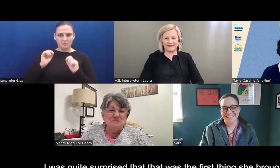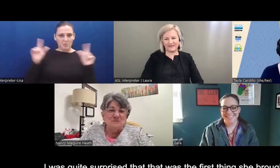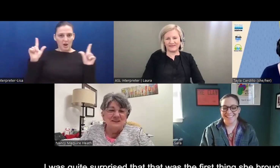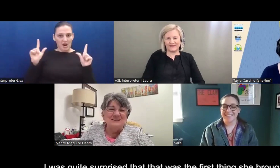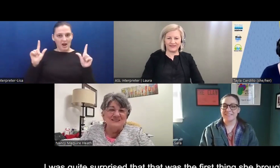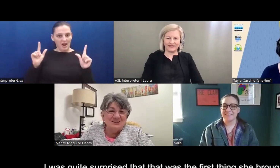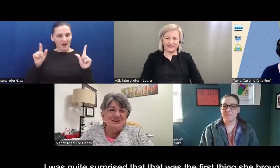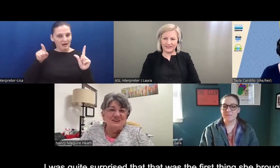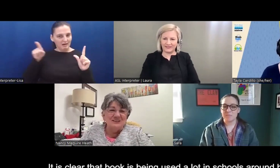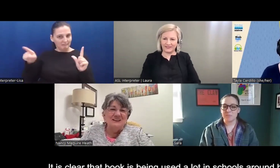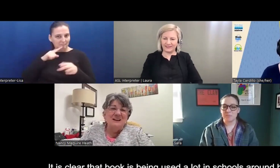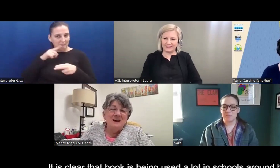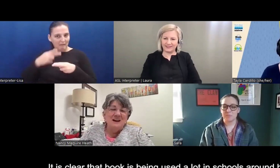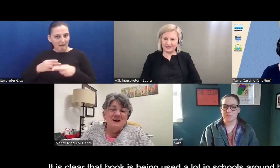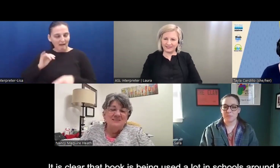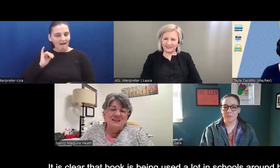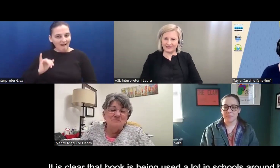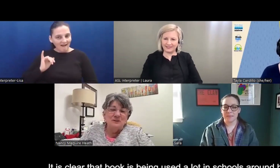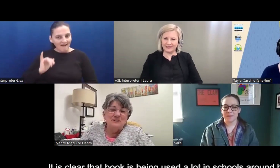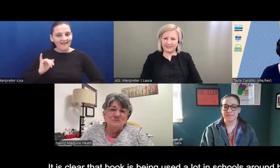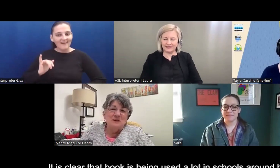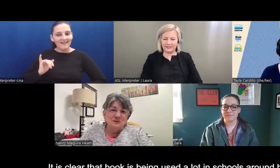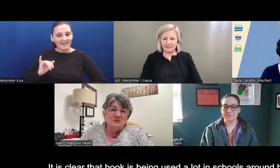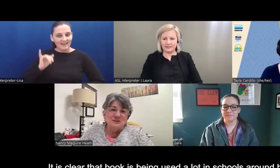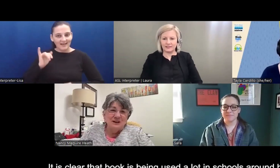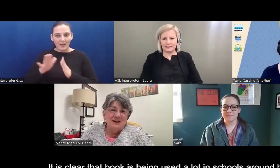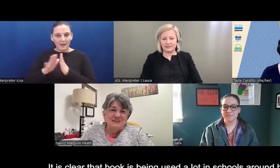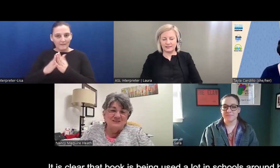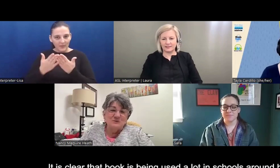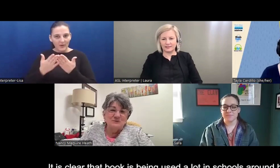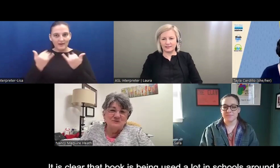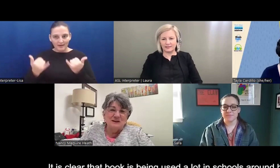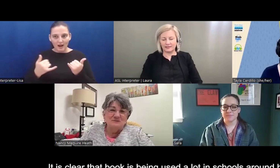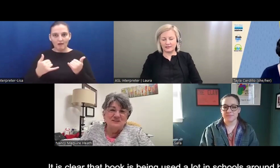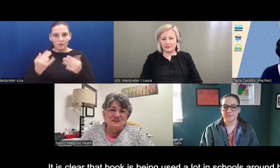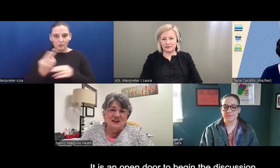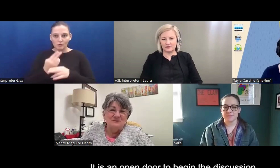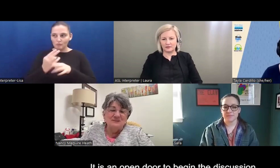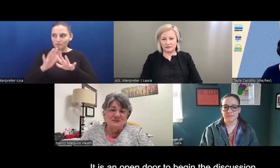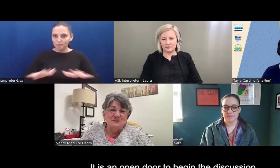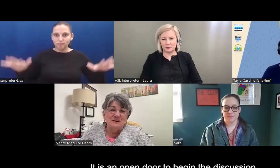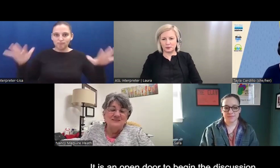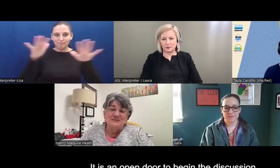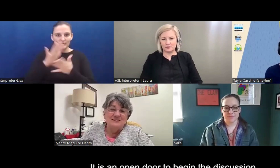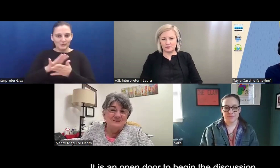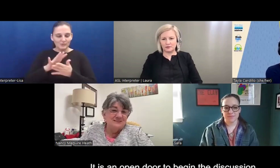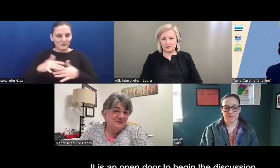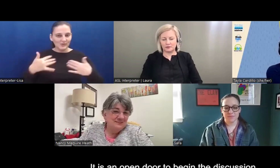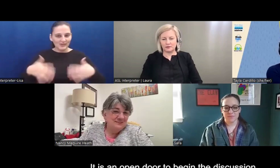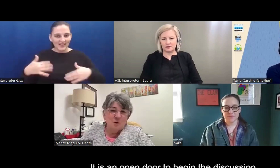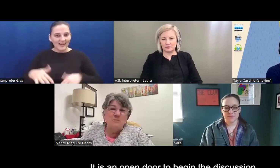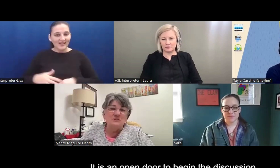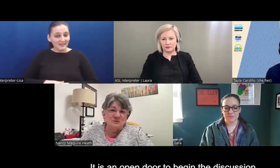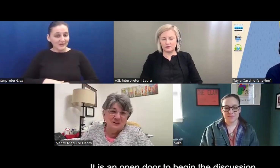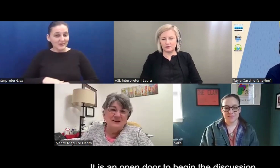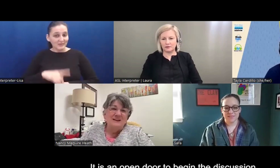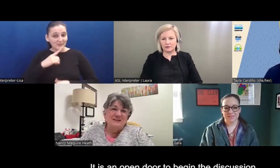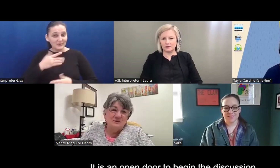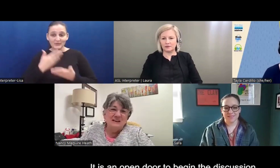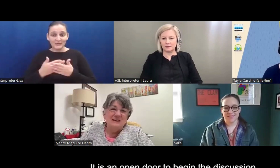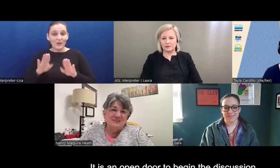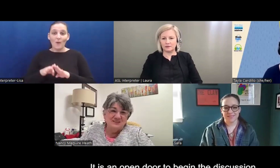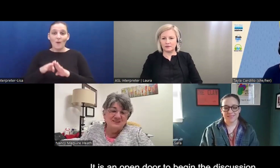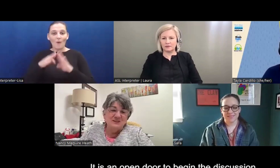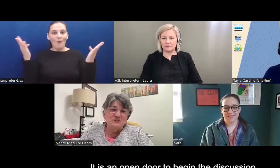brought up. But it's clear that that book is being used a lot in schools around here now. So it's a good, it's an open door